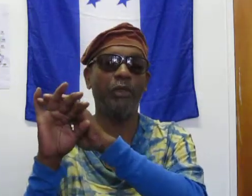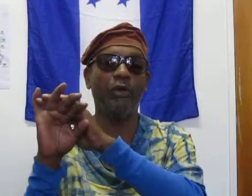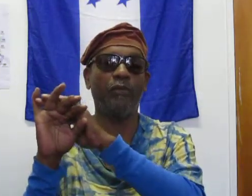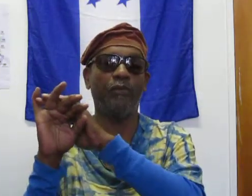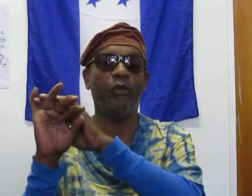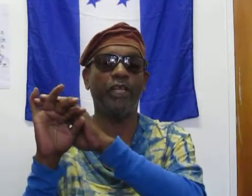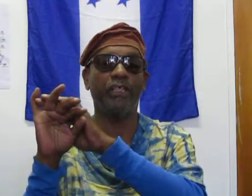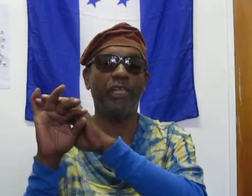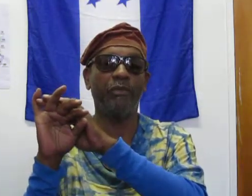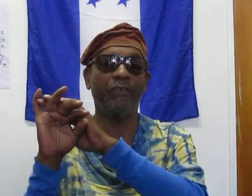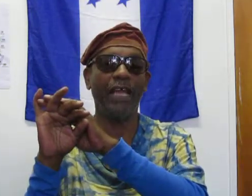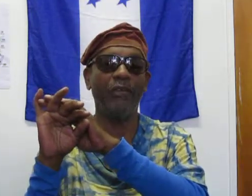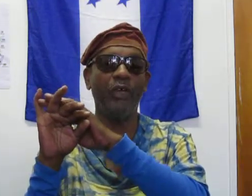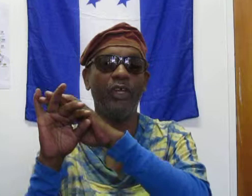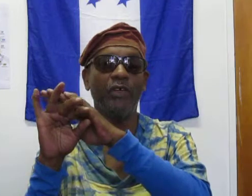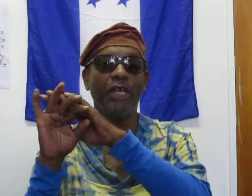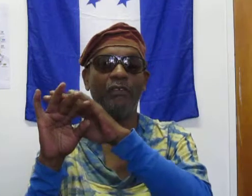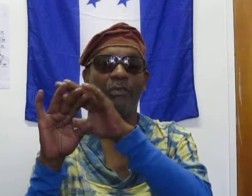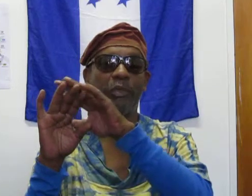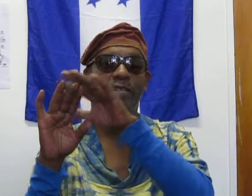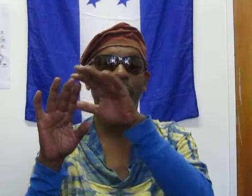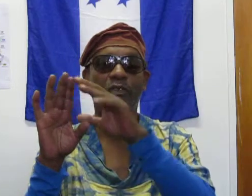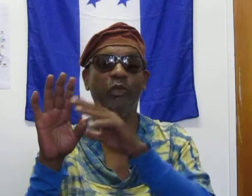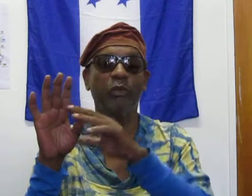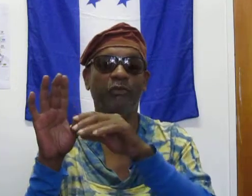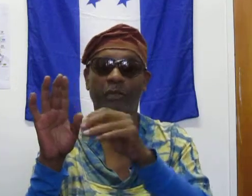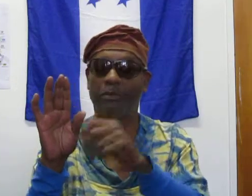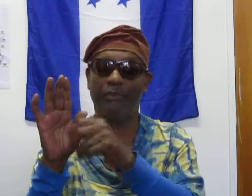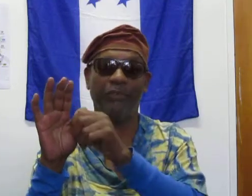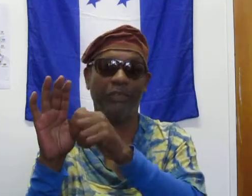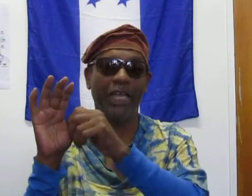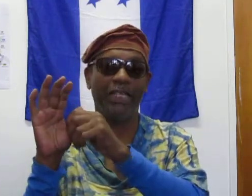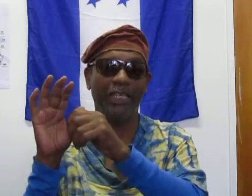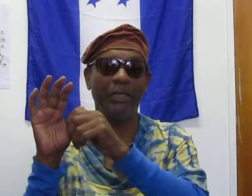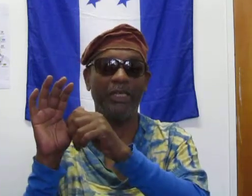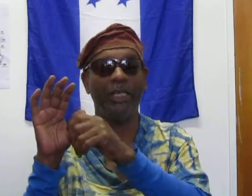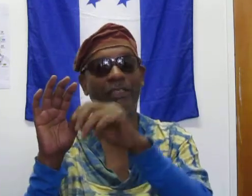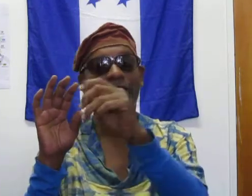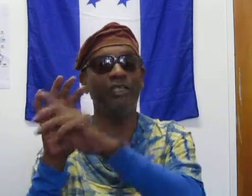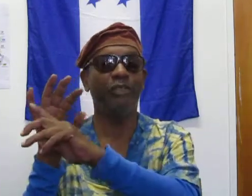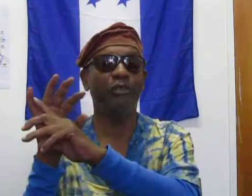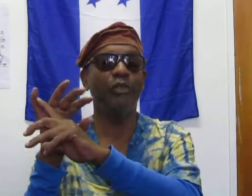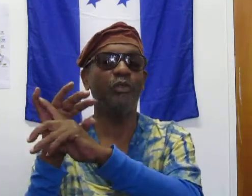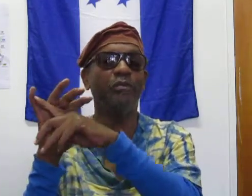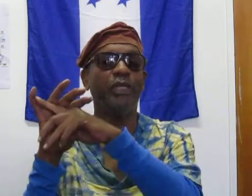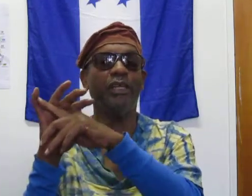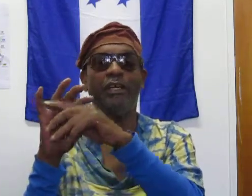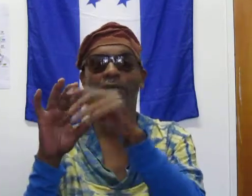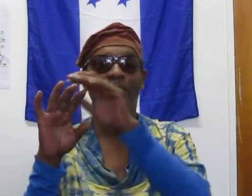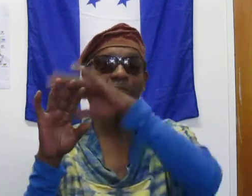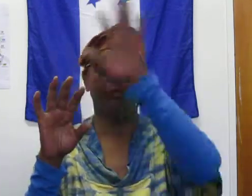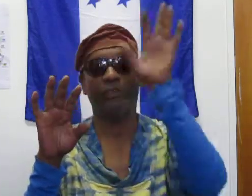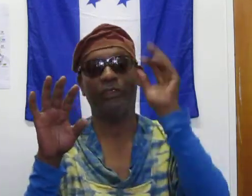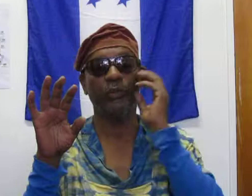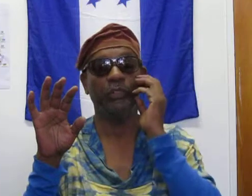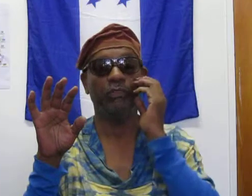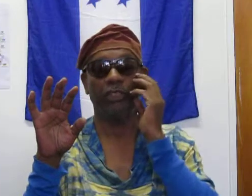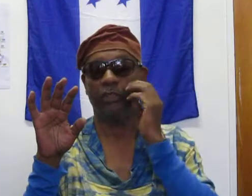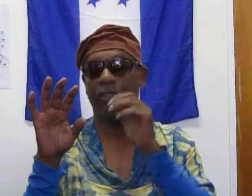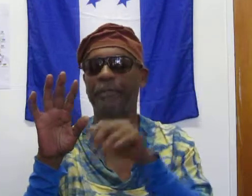behold, 40 years later, whatever happens, you have this person that was groomed from, from the academic days to do the bidding of the superstructure, okay?